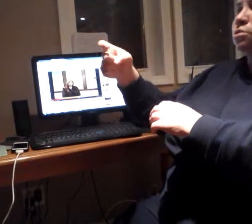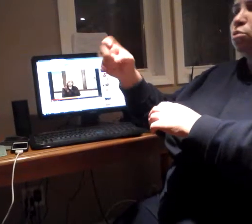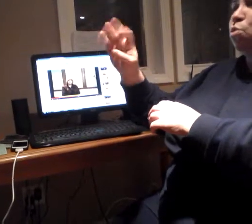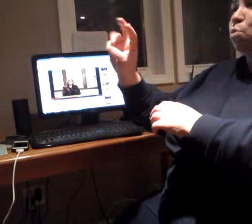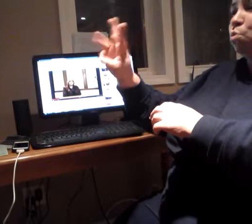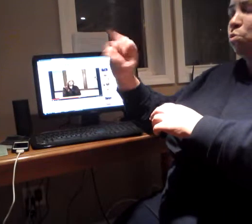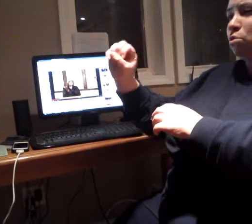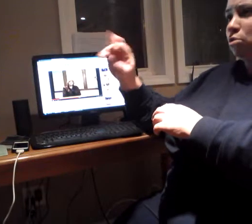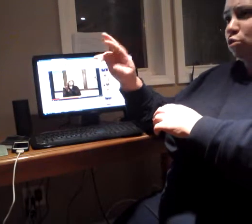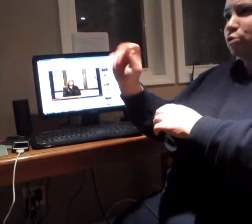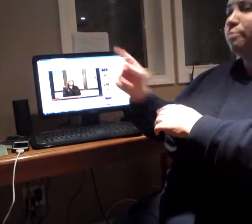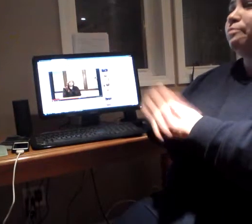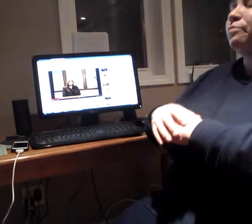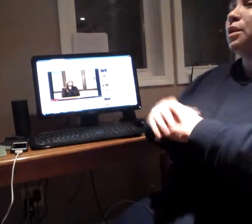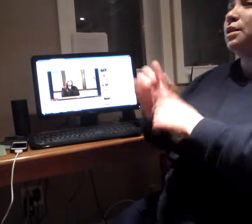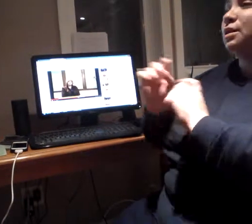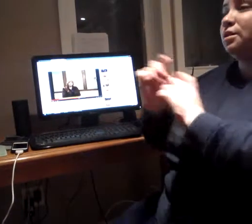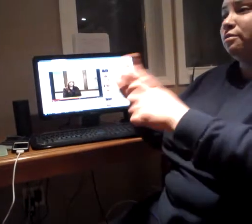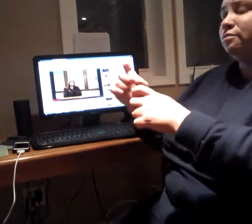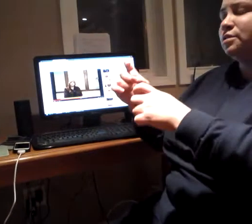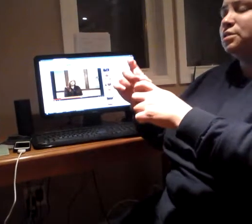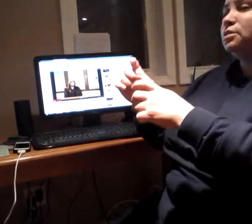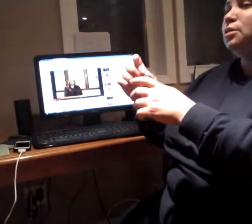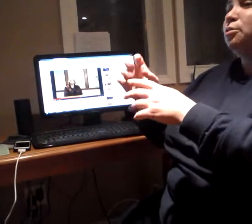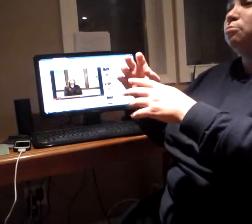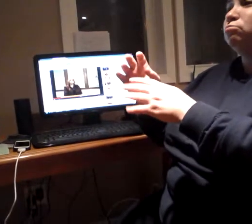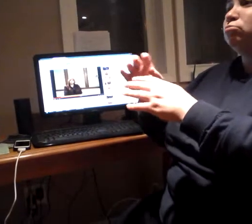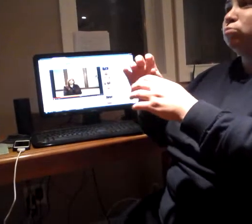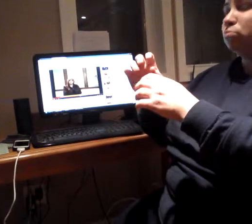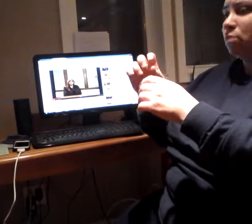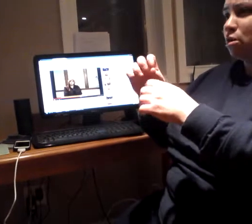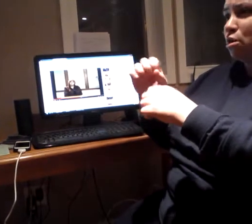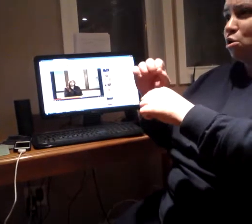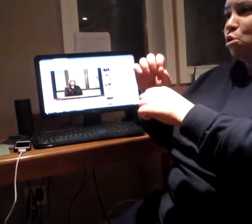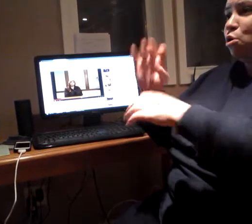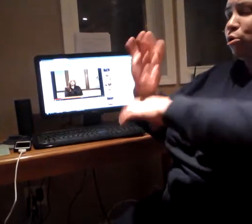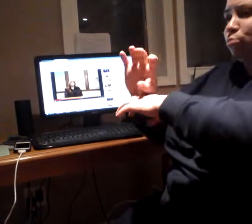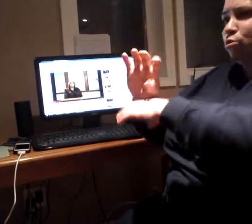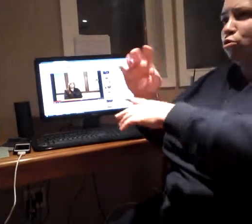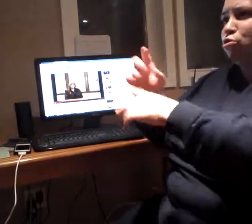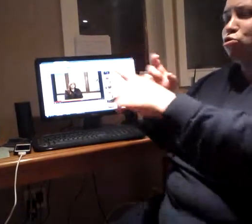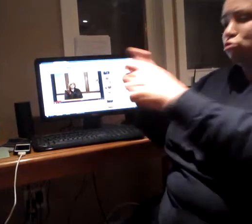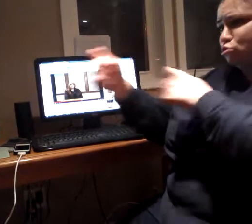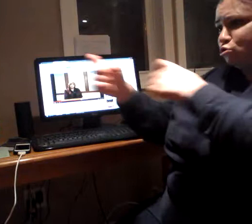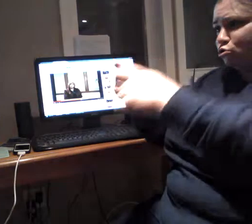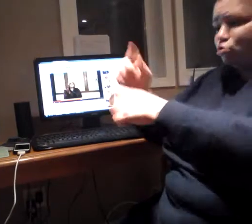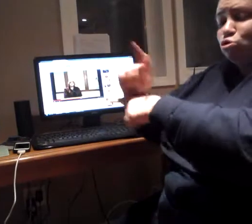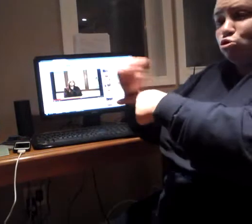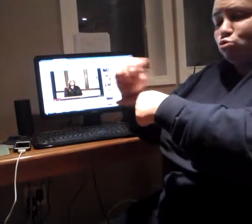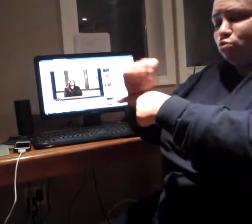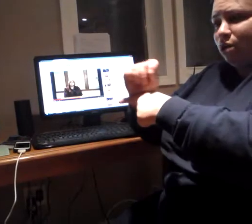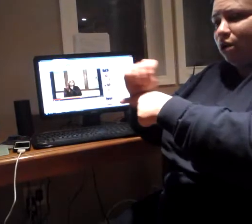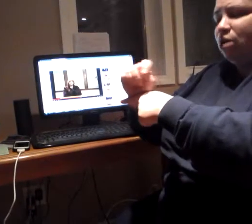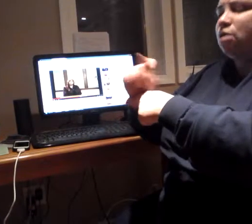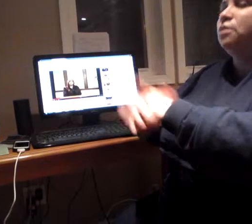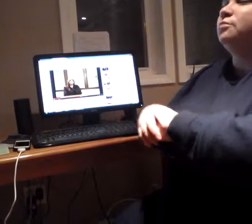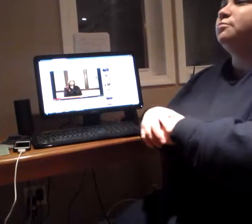looking to do some transition stuff it might be worth setting up having you go and kind of having an